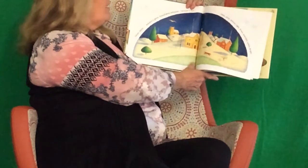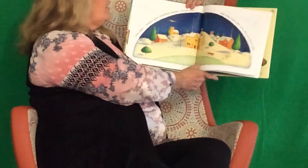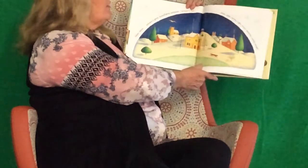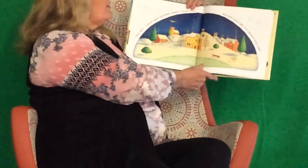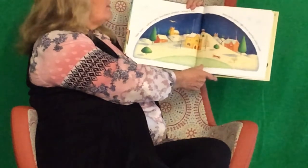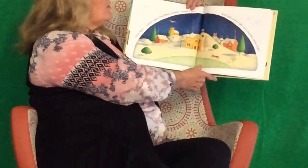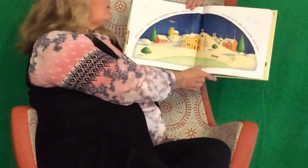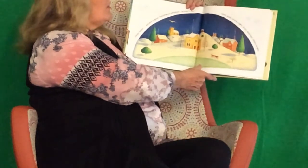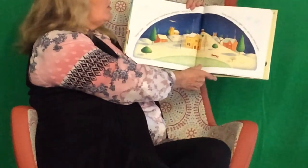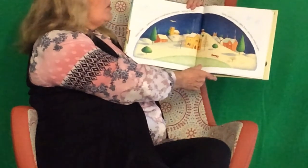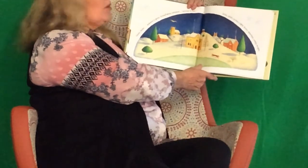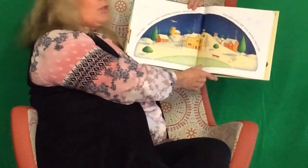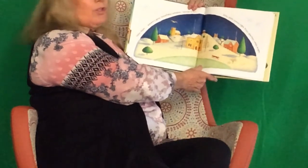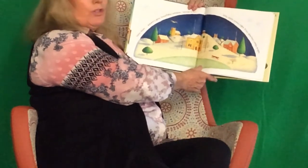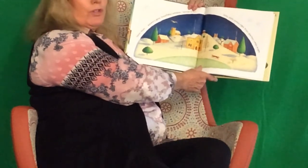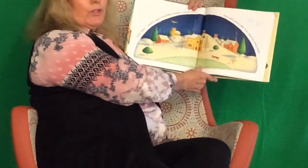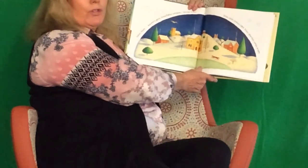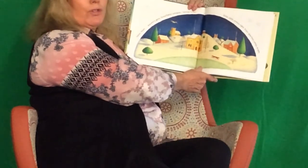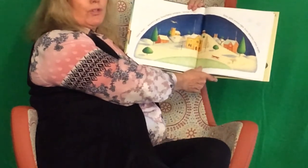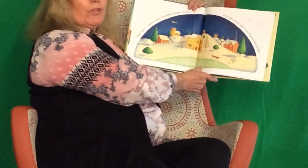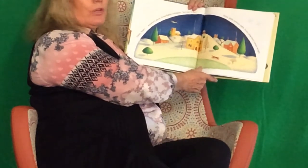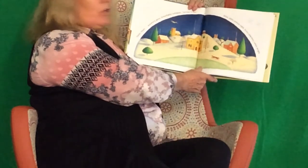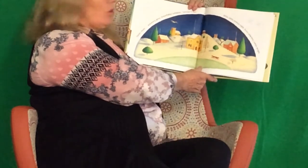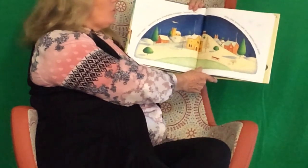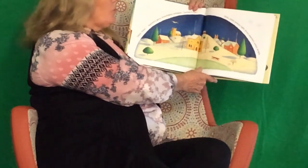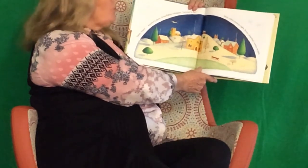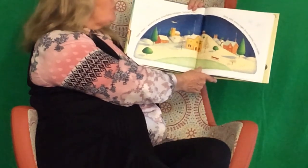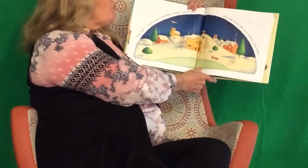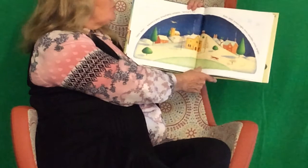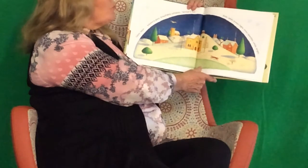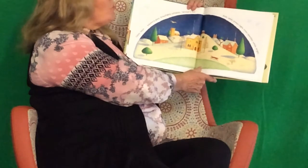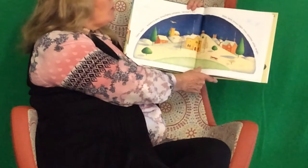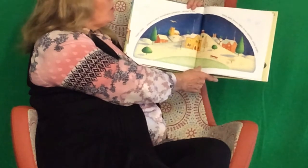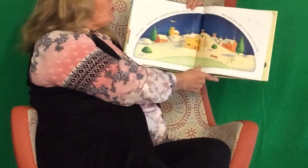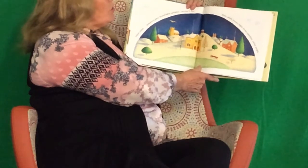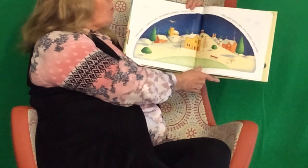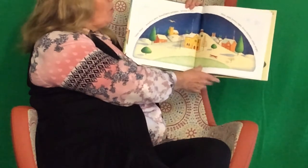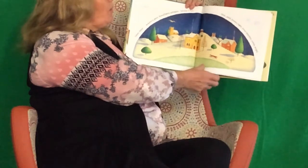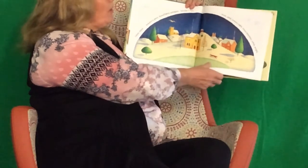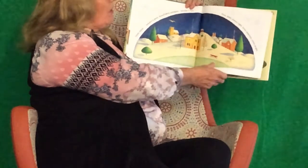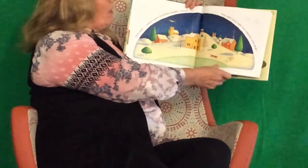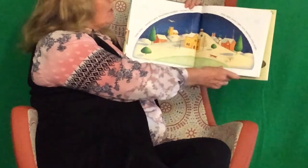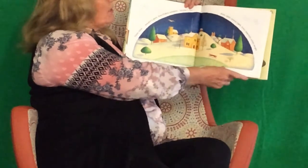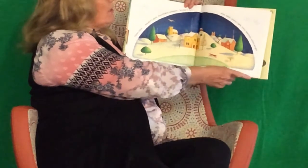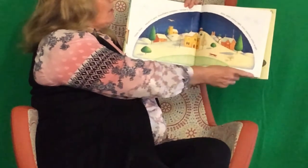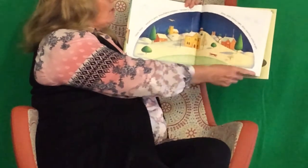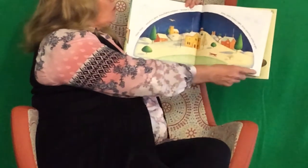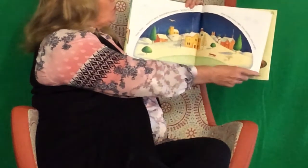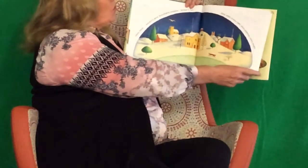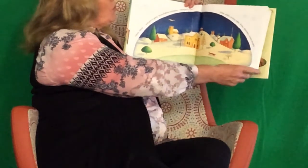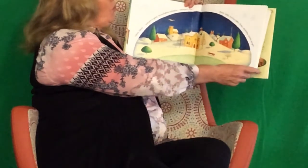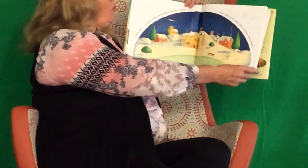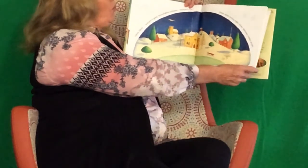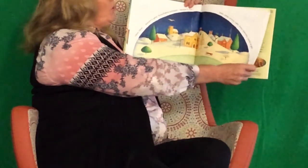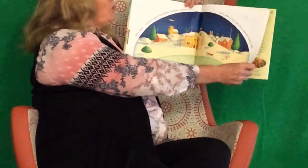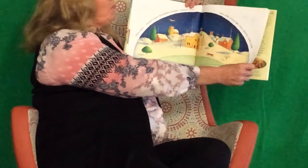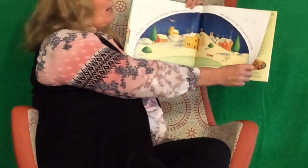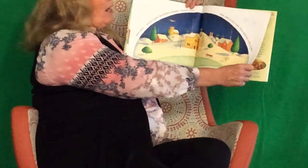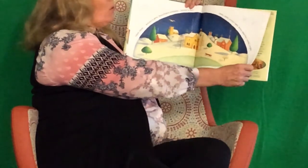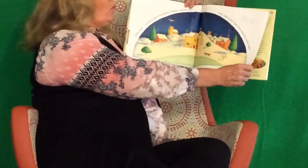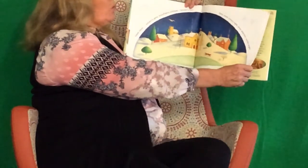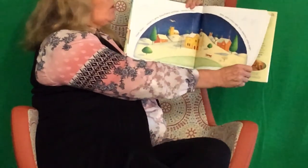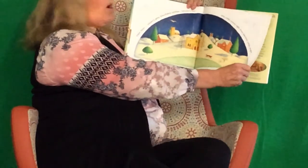fun. Shhh, shhh, snowy night. Snow